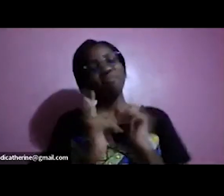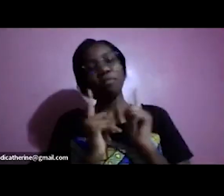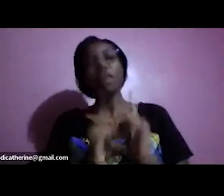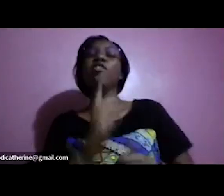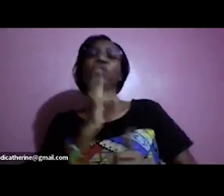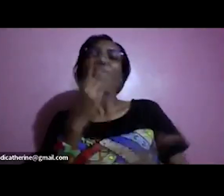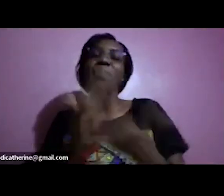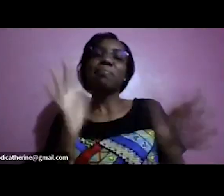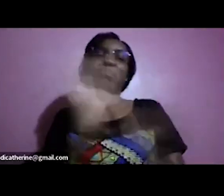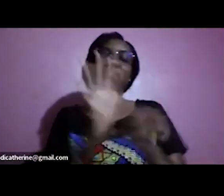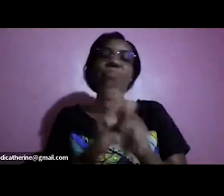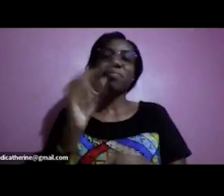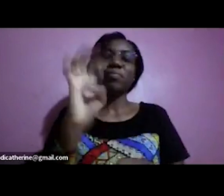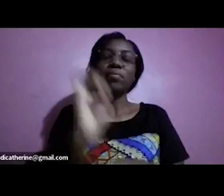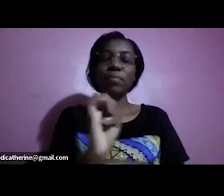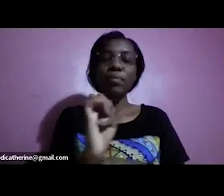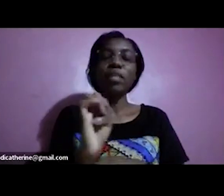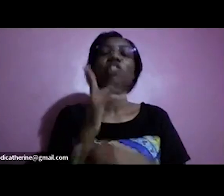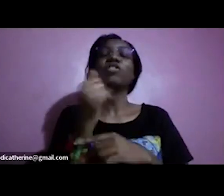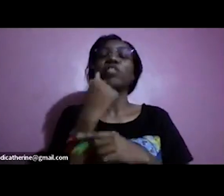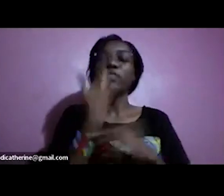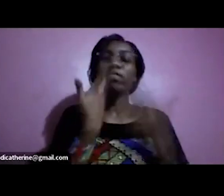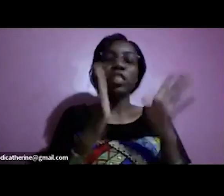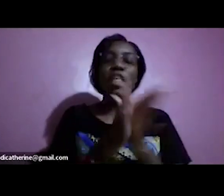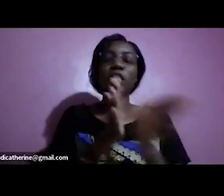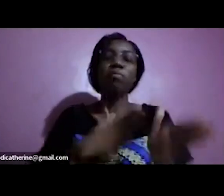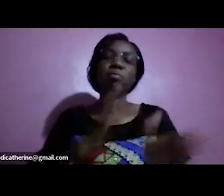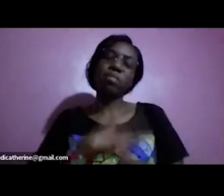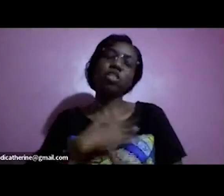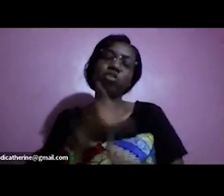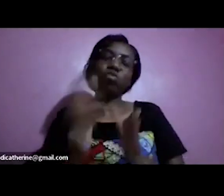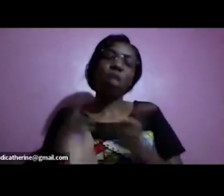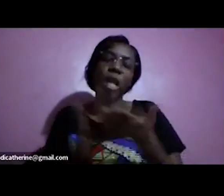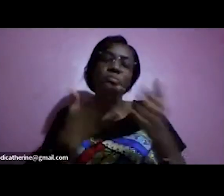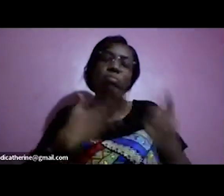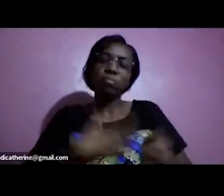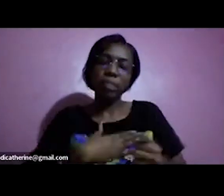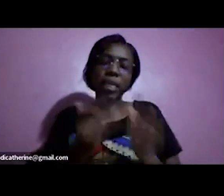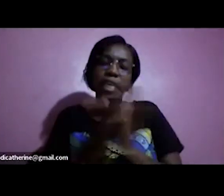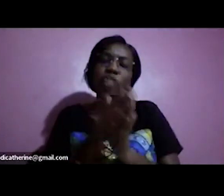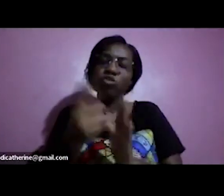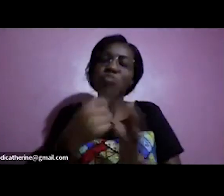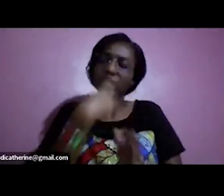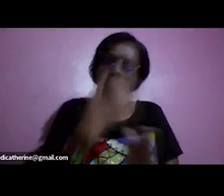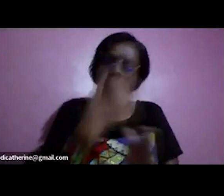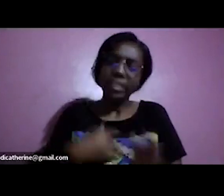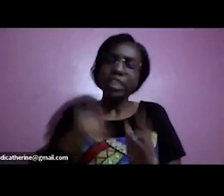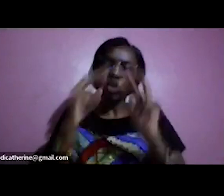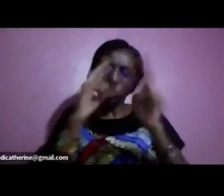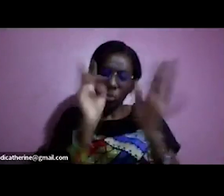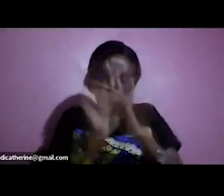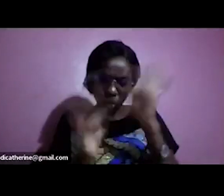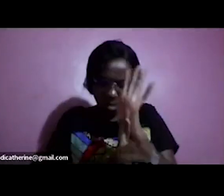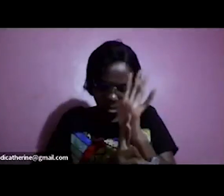i said uh if you could kindly put up my slides you'd give me strict instructions to use 30 minutes and i